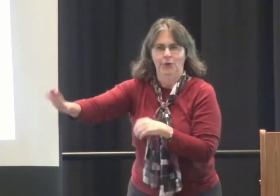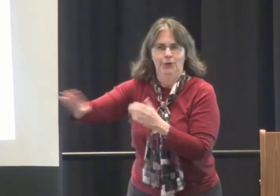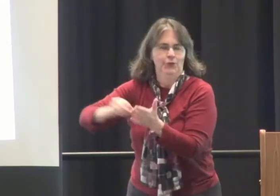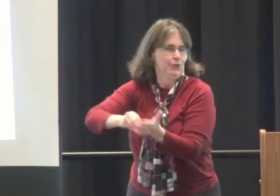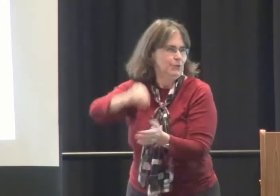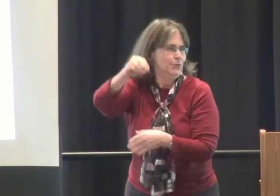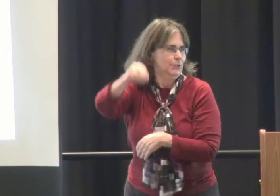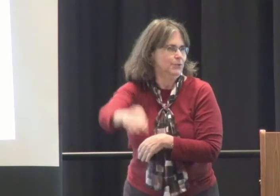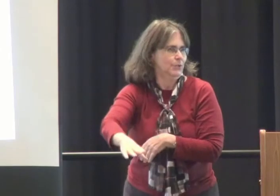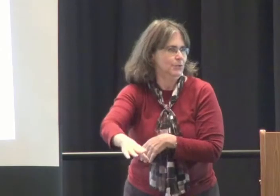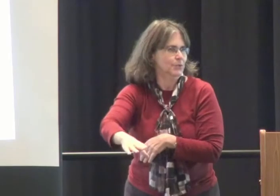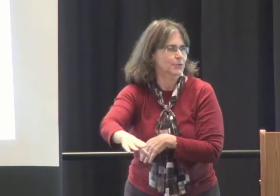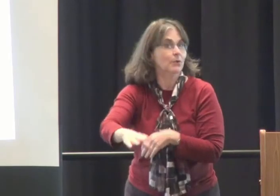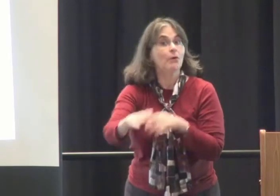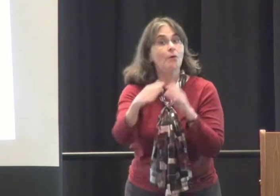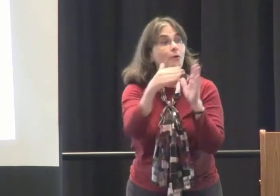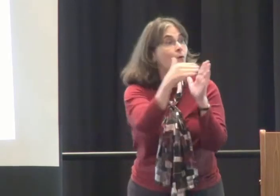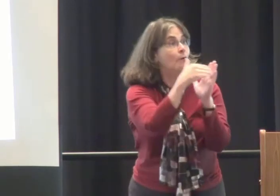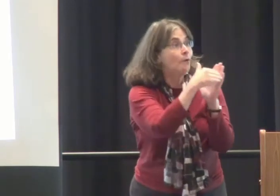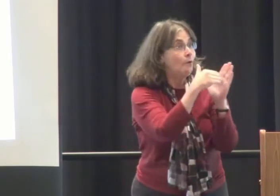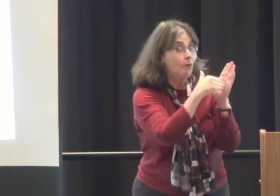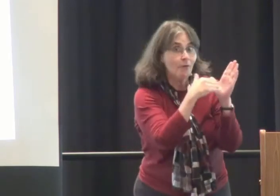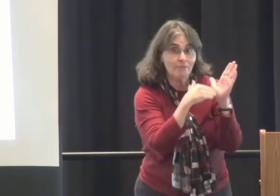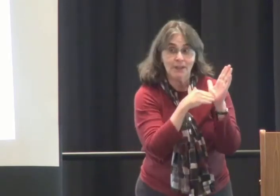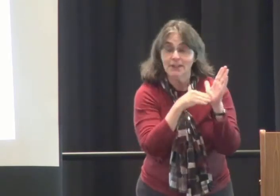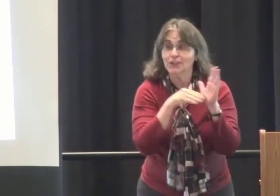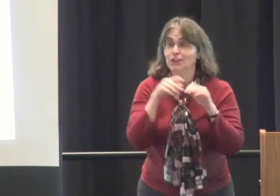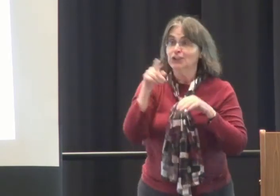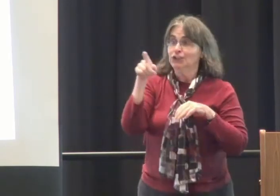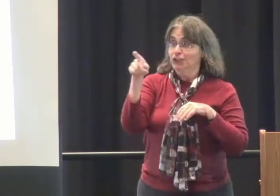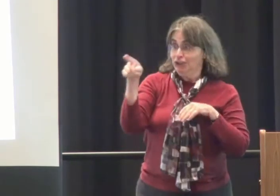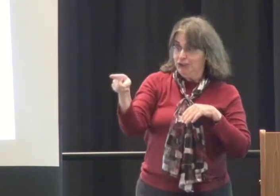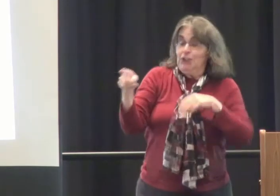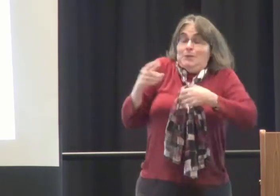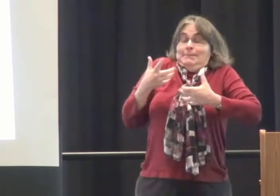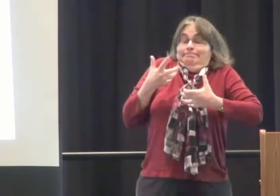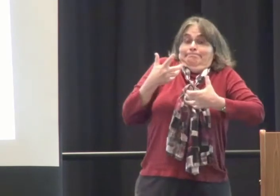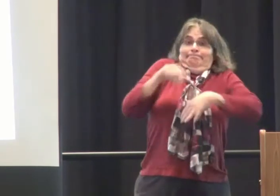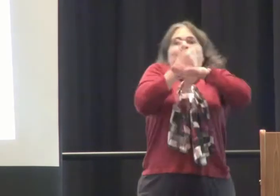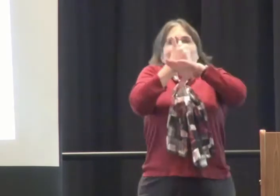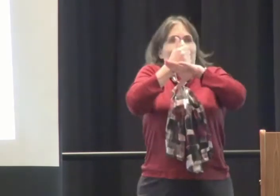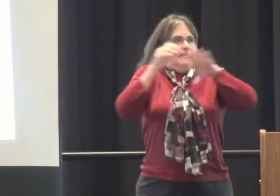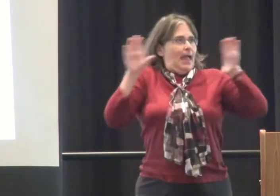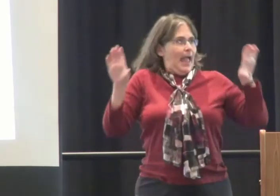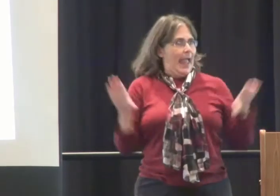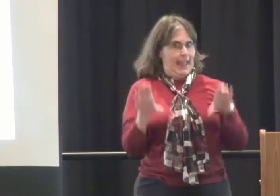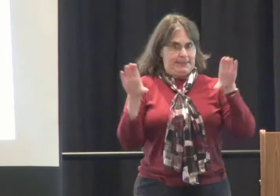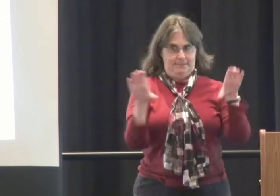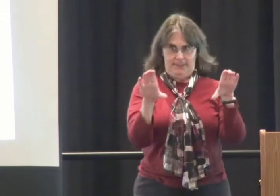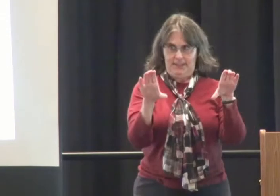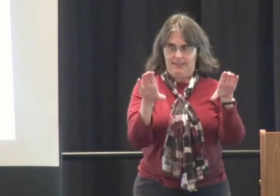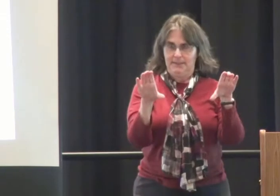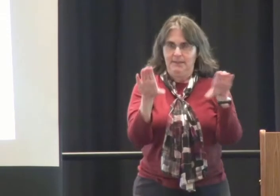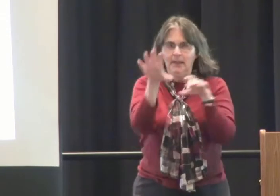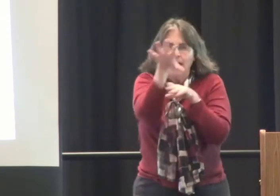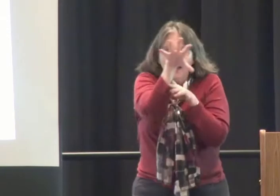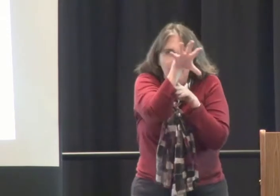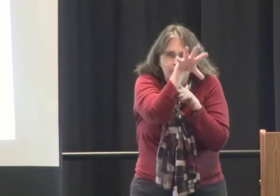that Roxanne was always making connections with parents of her students. She would include